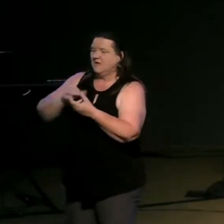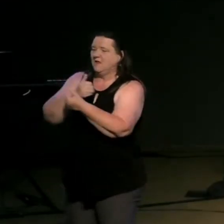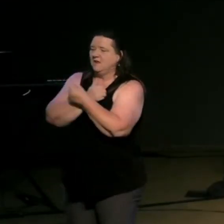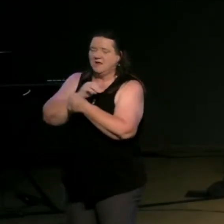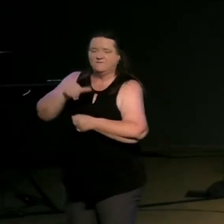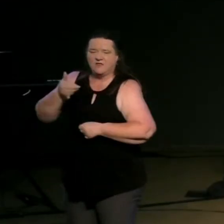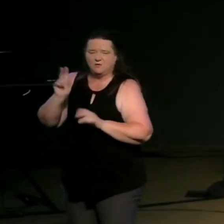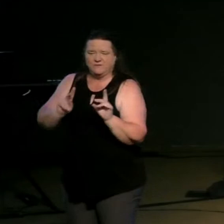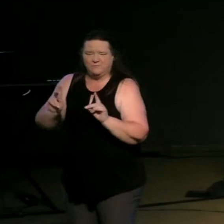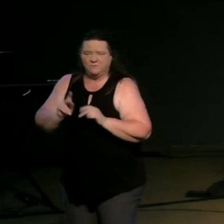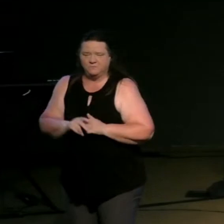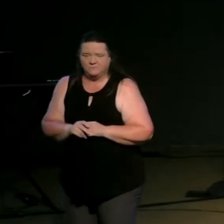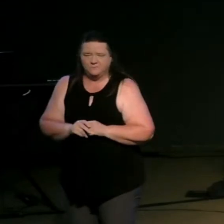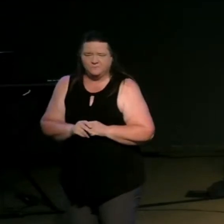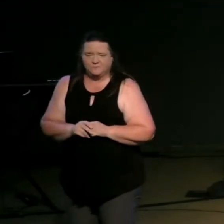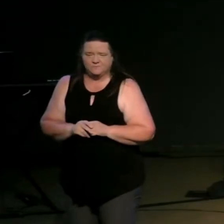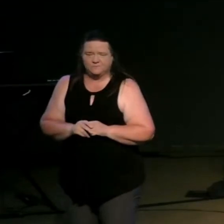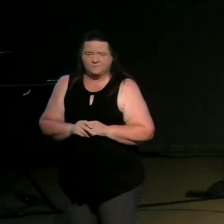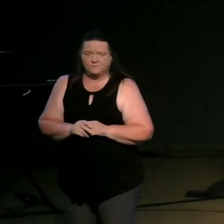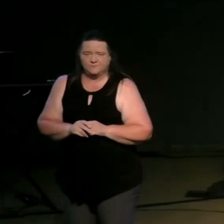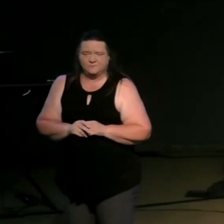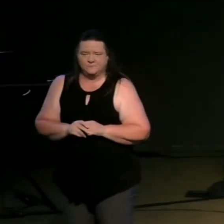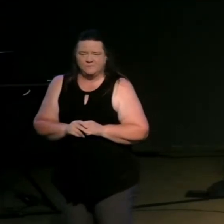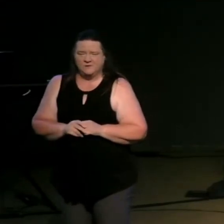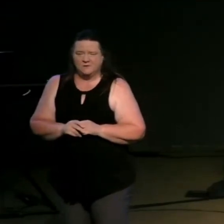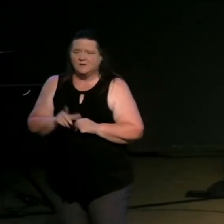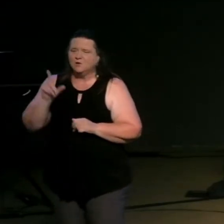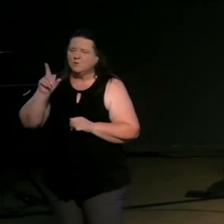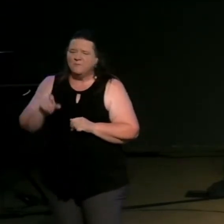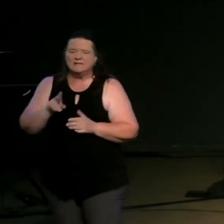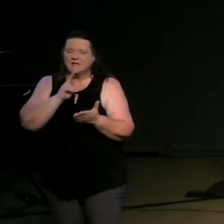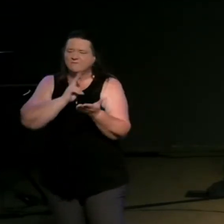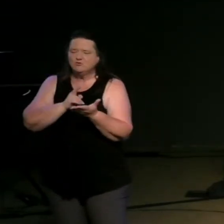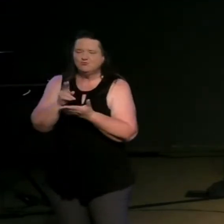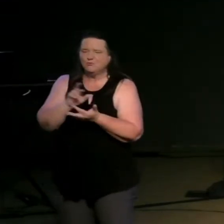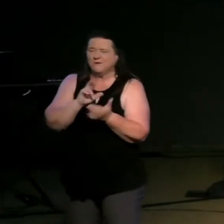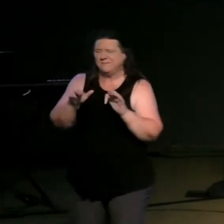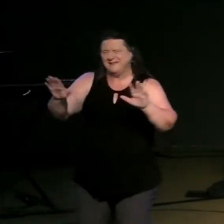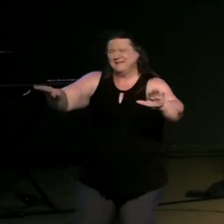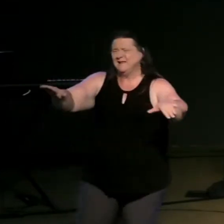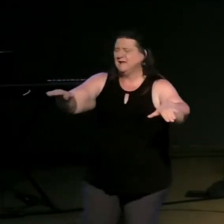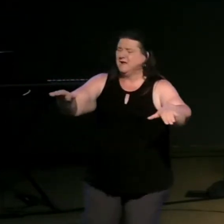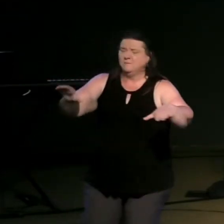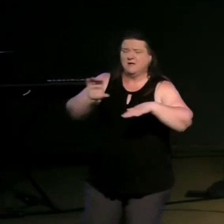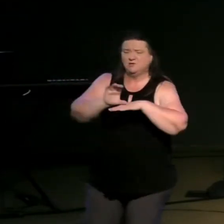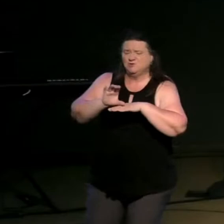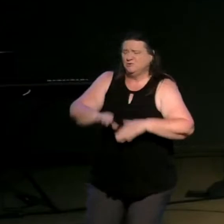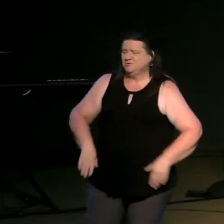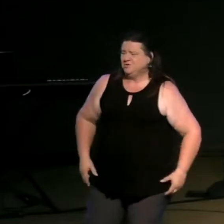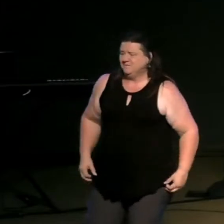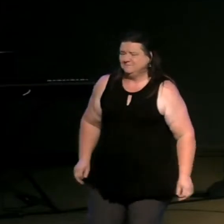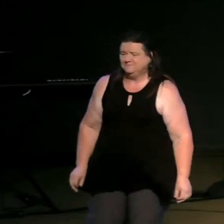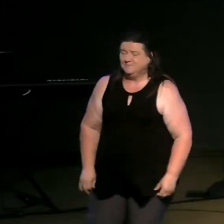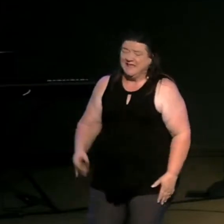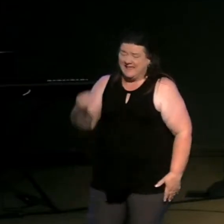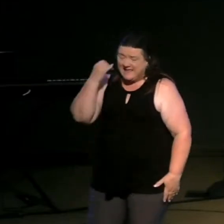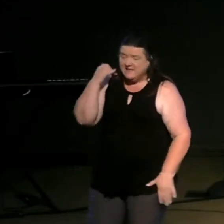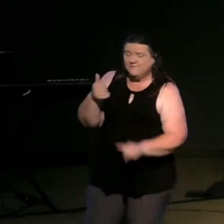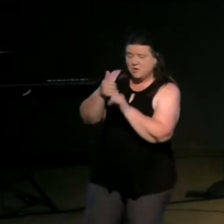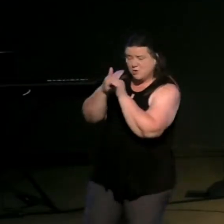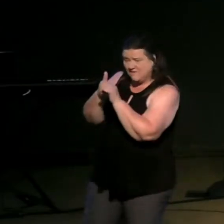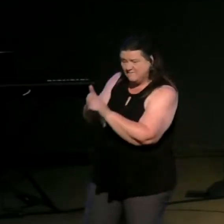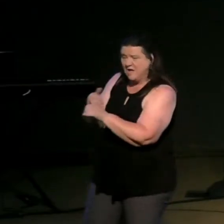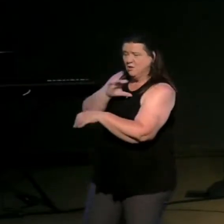and there must be true repentance hear me church that leads to following christ and being made through the